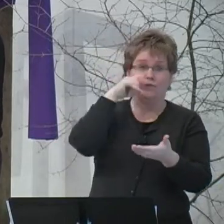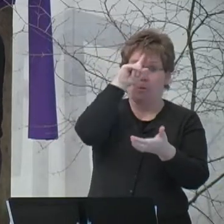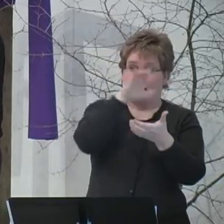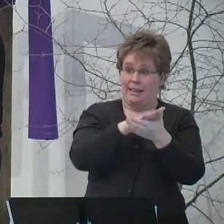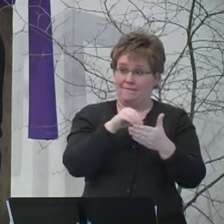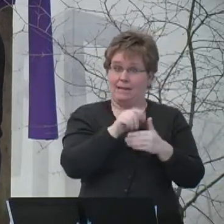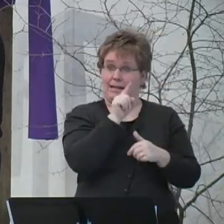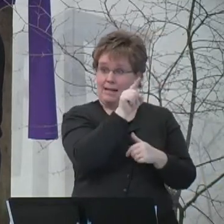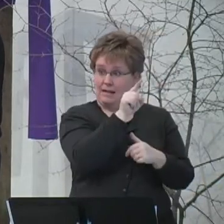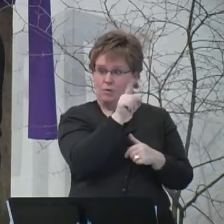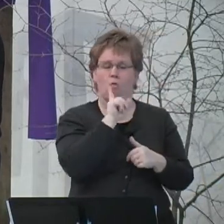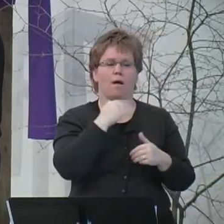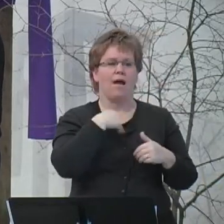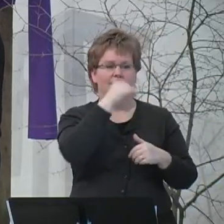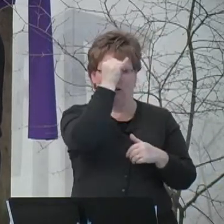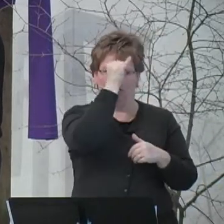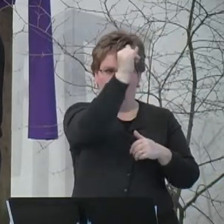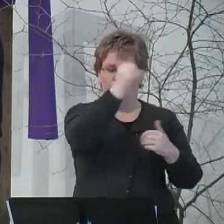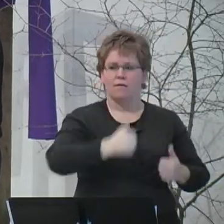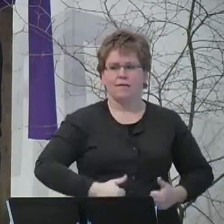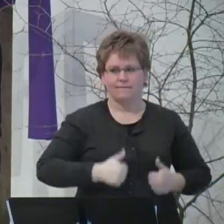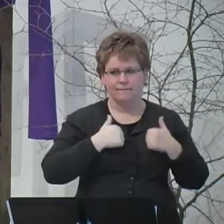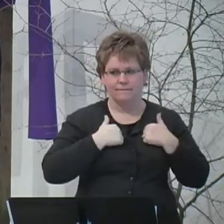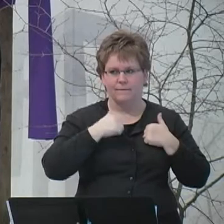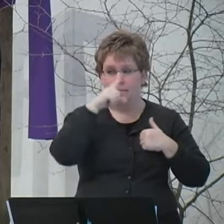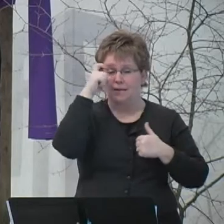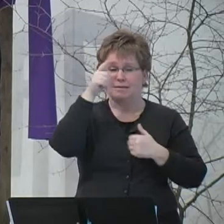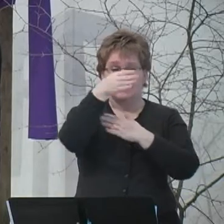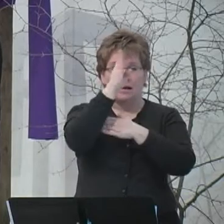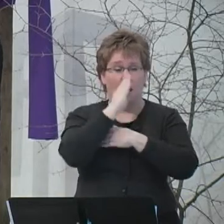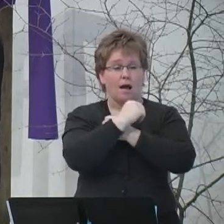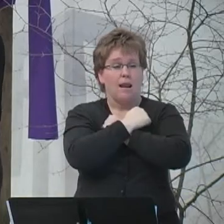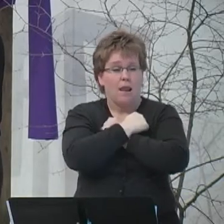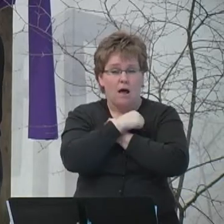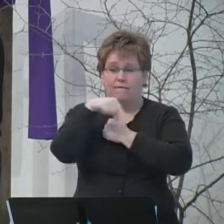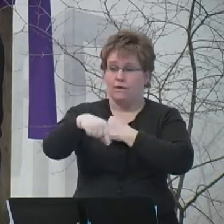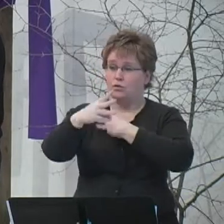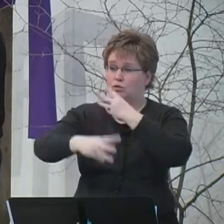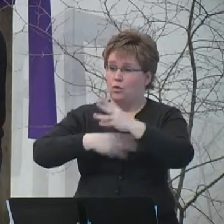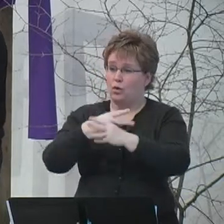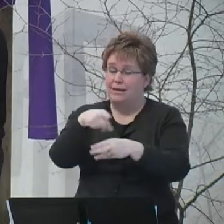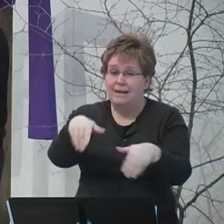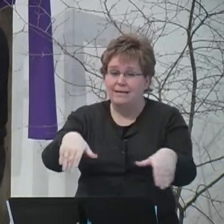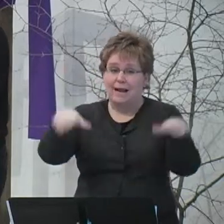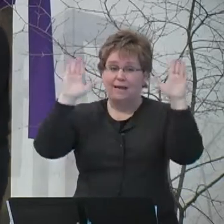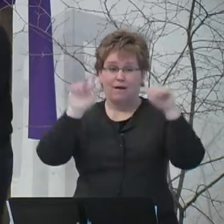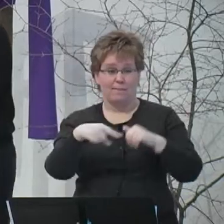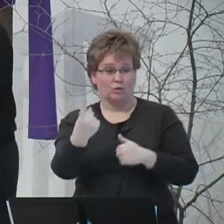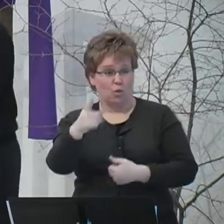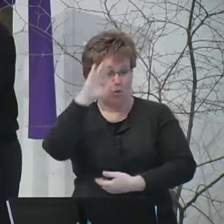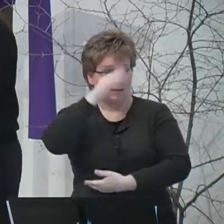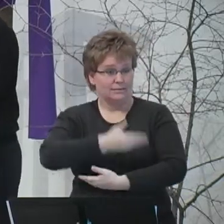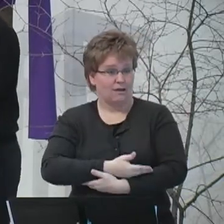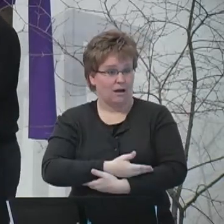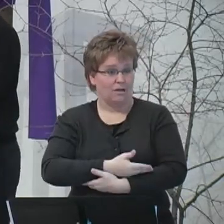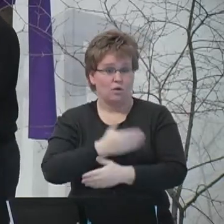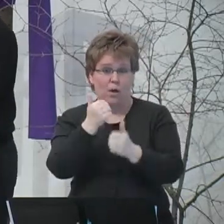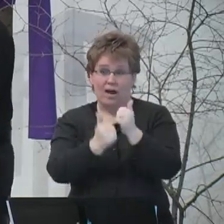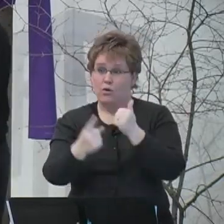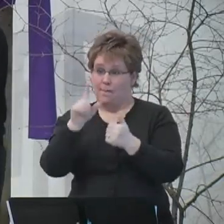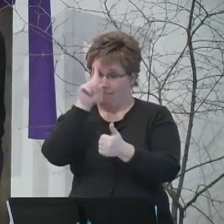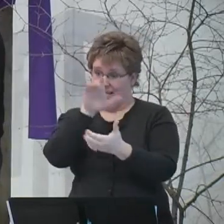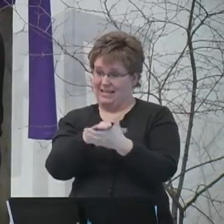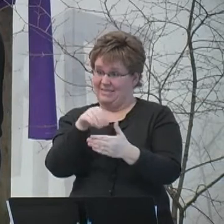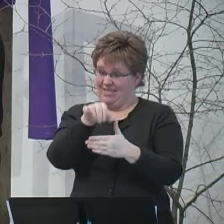may have eternal life. For God so loved the world that he gave his only Son, so that everyone who